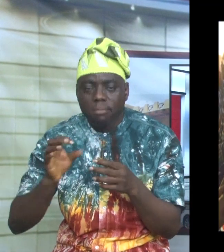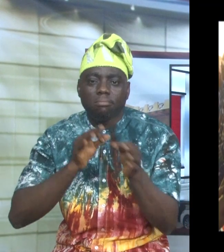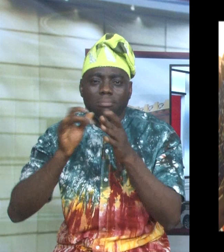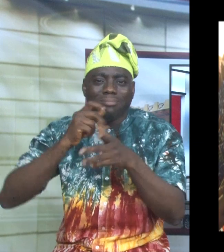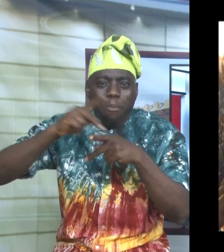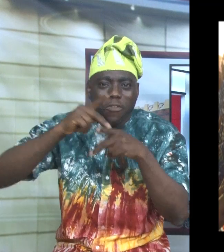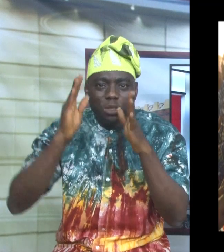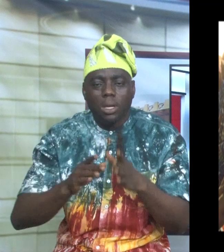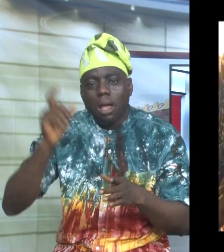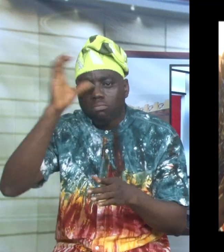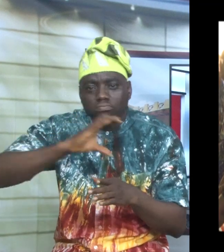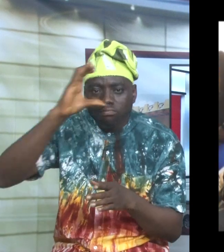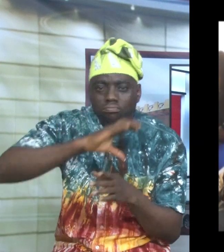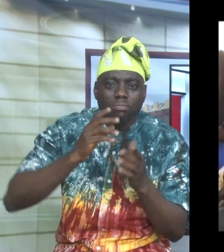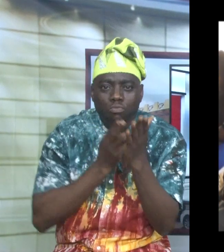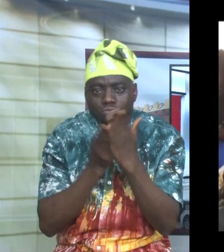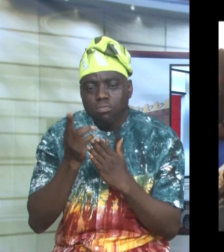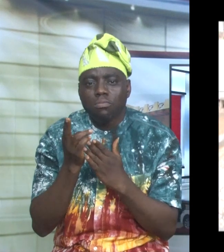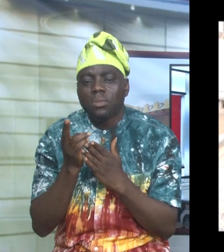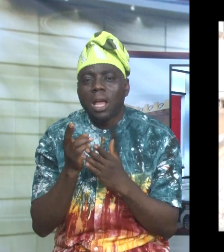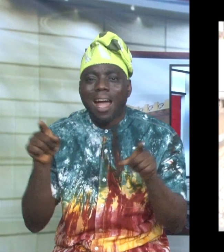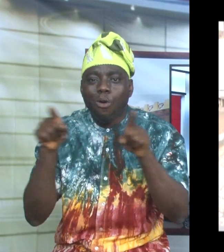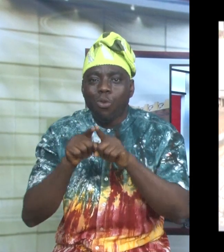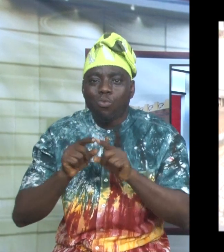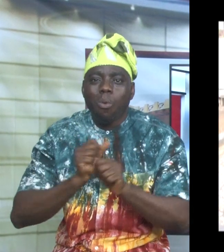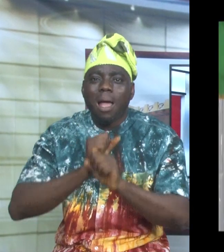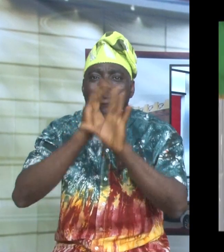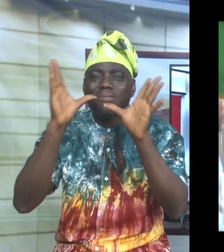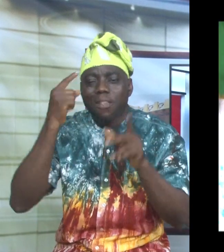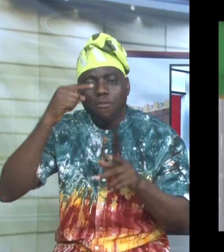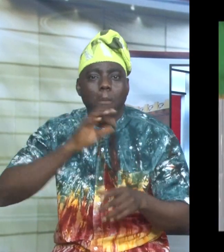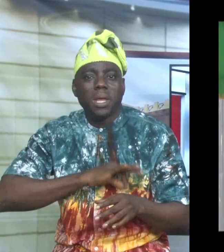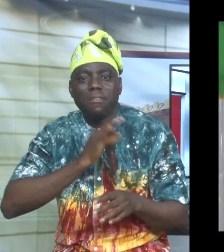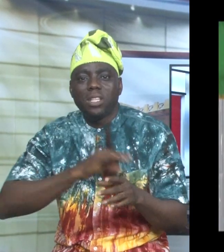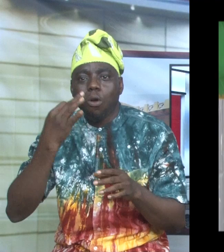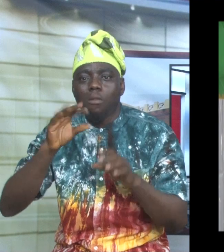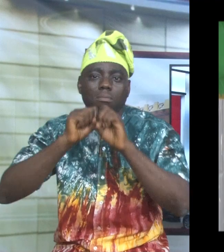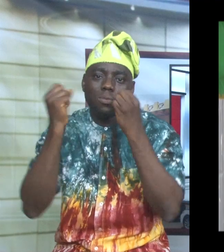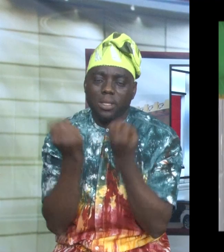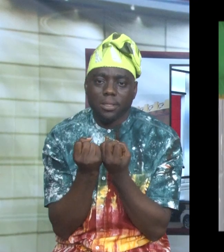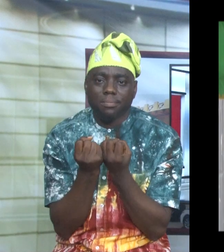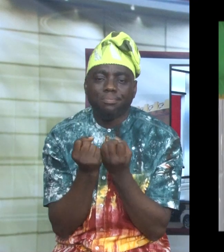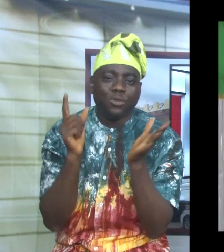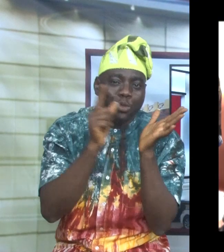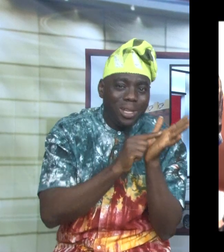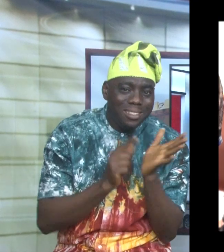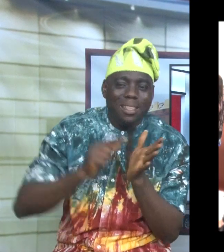seek out the truth and amplify it for the benefit of the society. Journalists must constantly